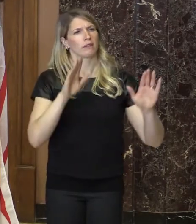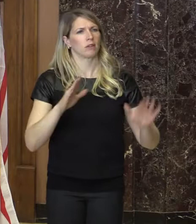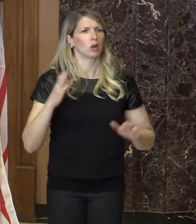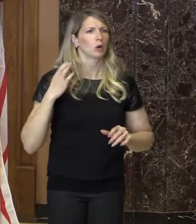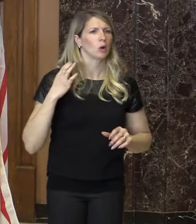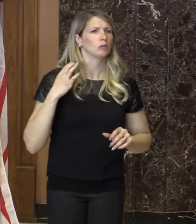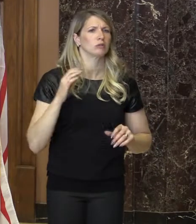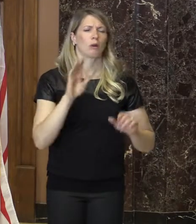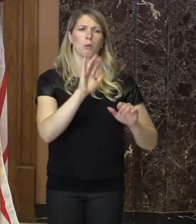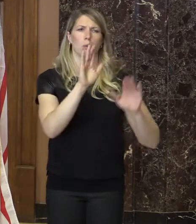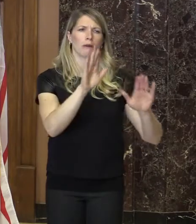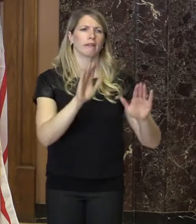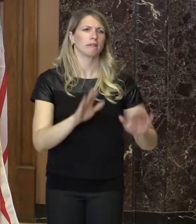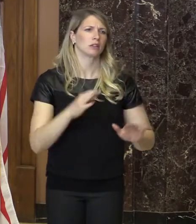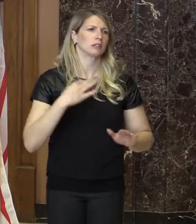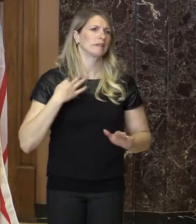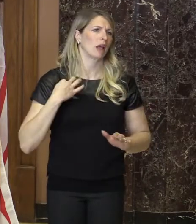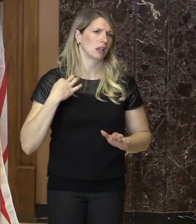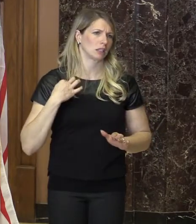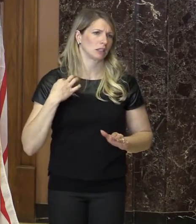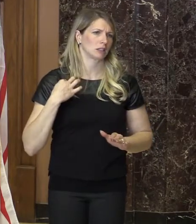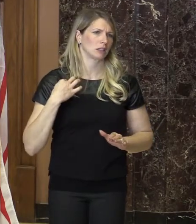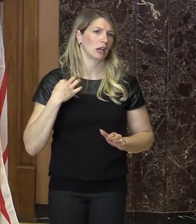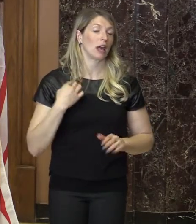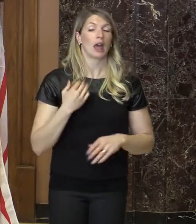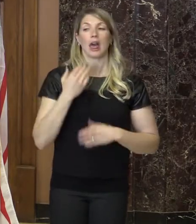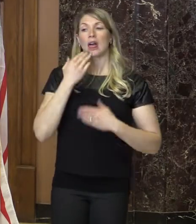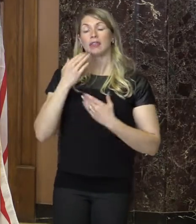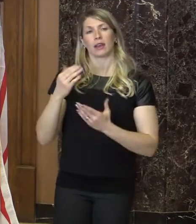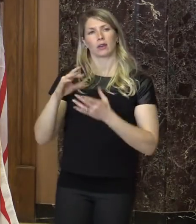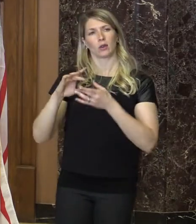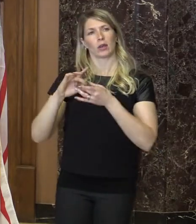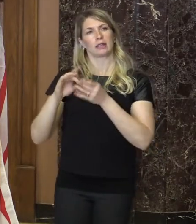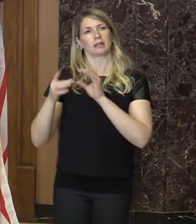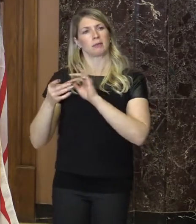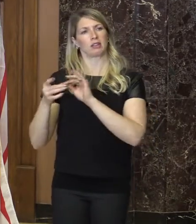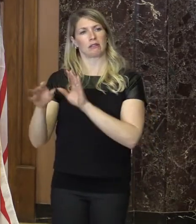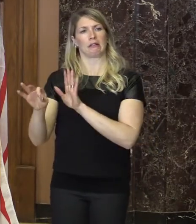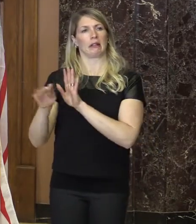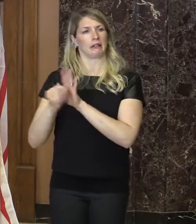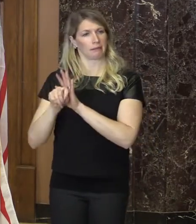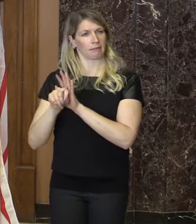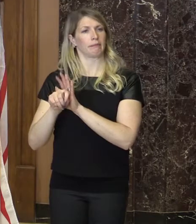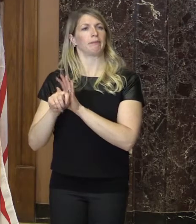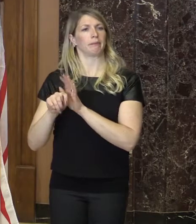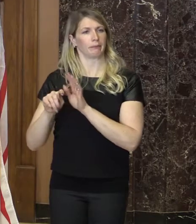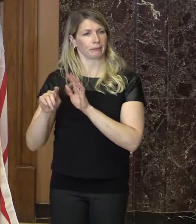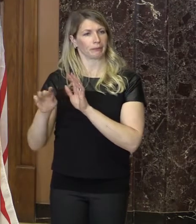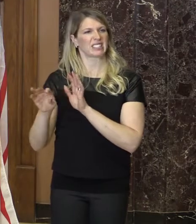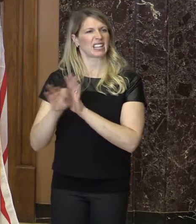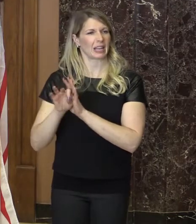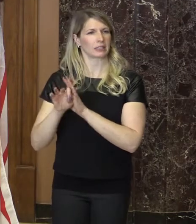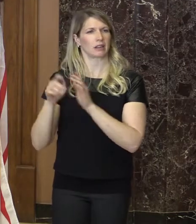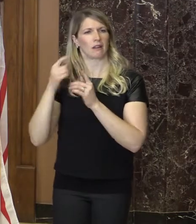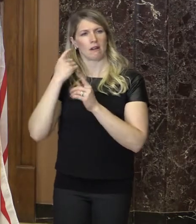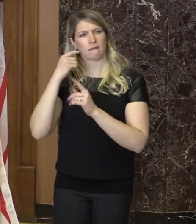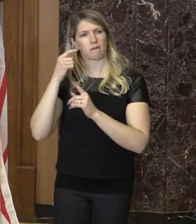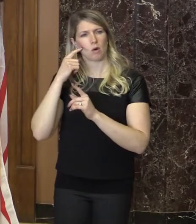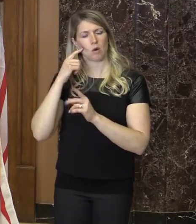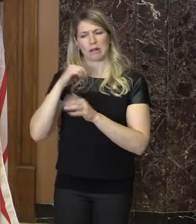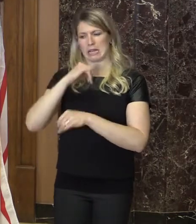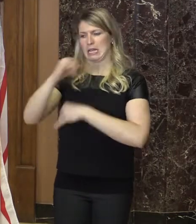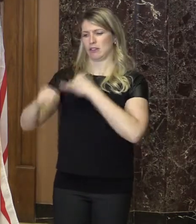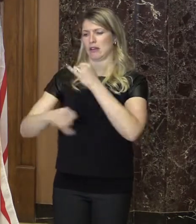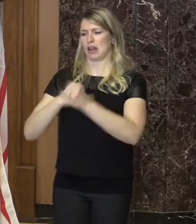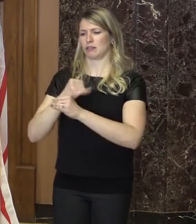Special Olympics Canada, thank you for selecting us to be a part of this international world